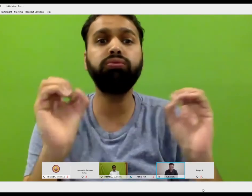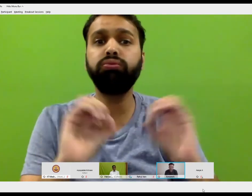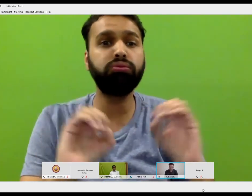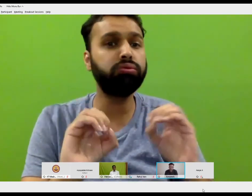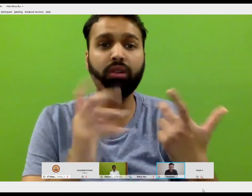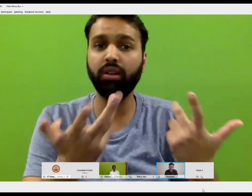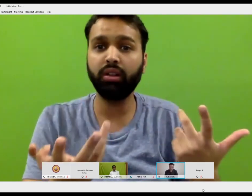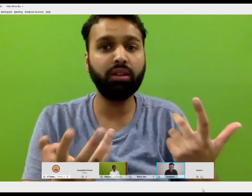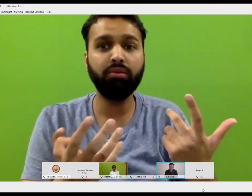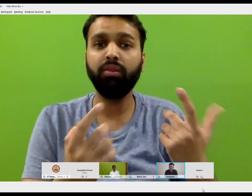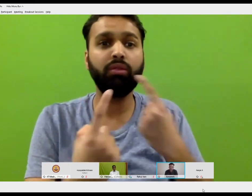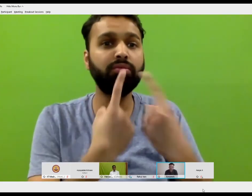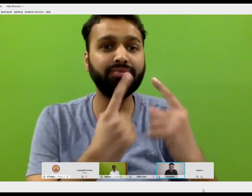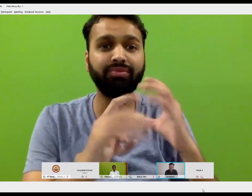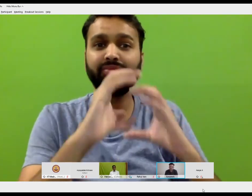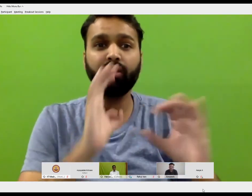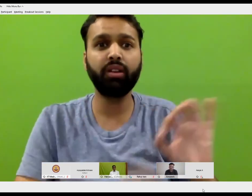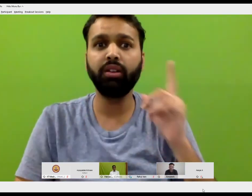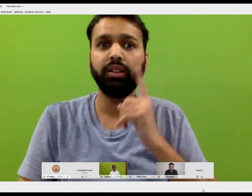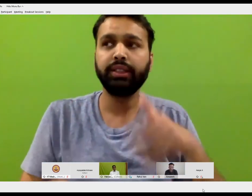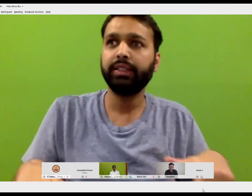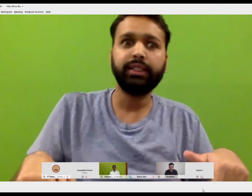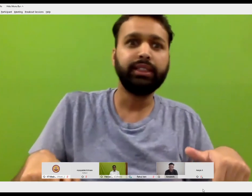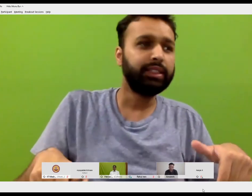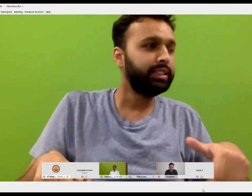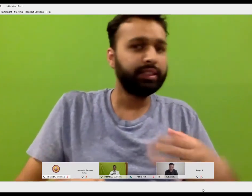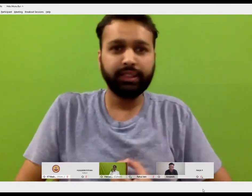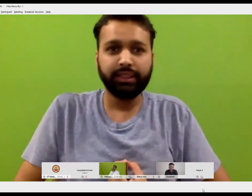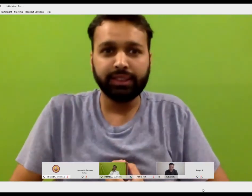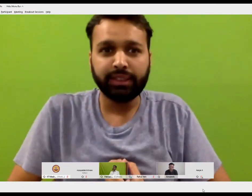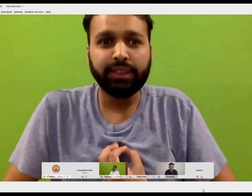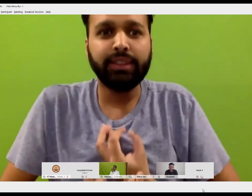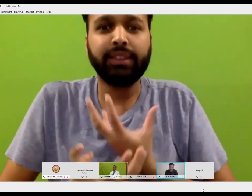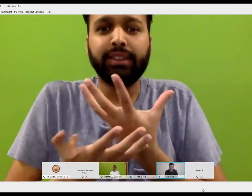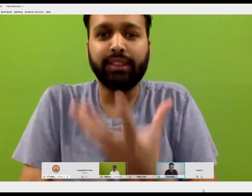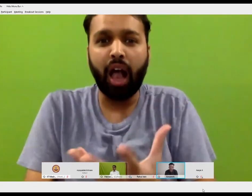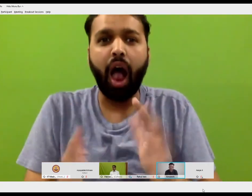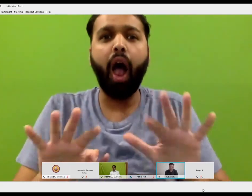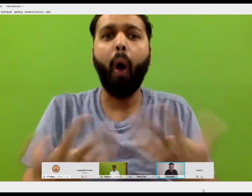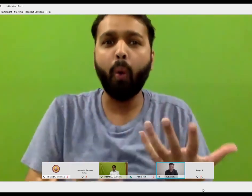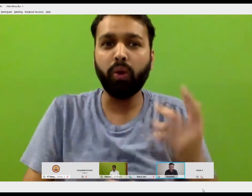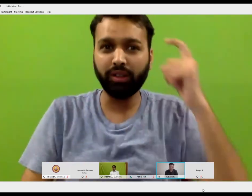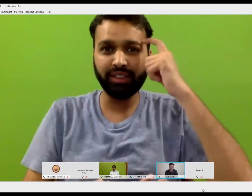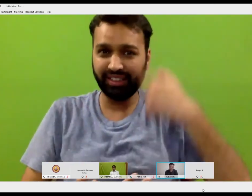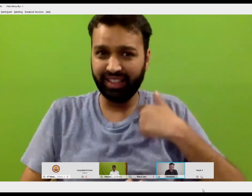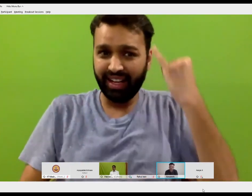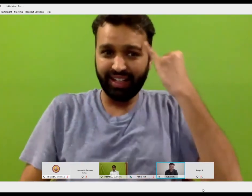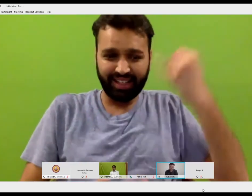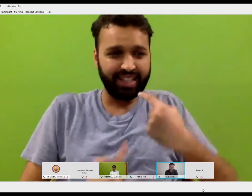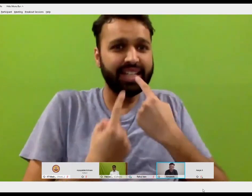So they don't have much communication at home with their parents because they don't sign much. So, you